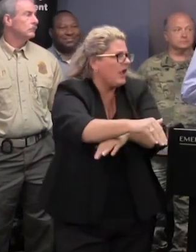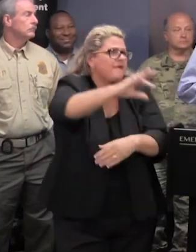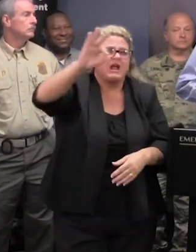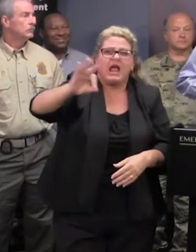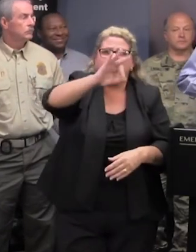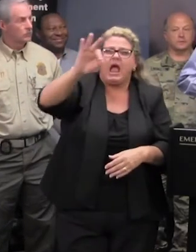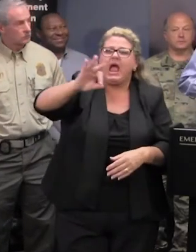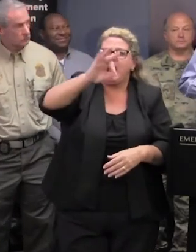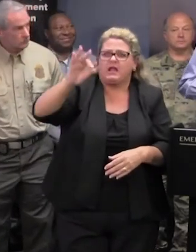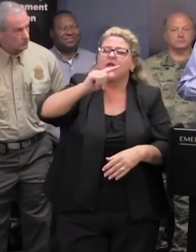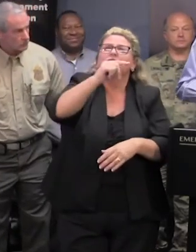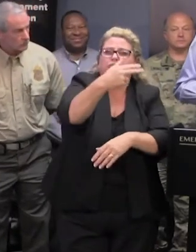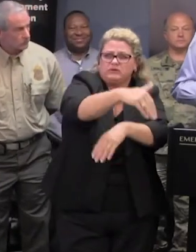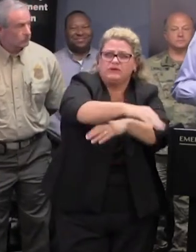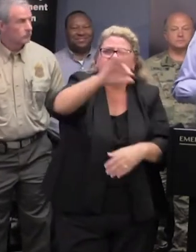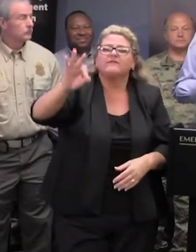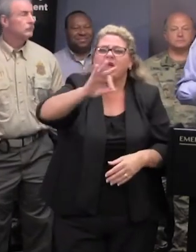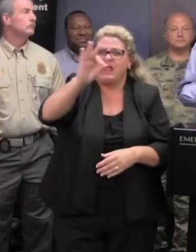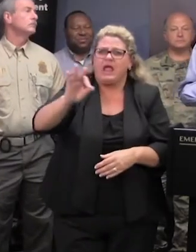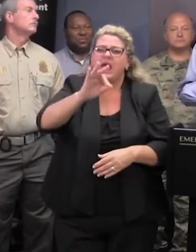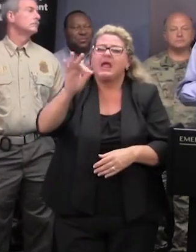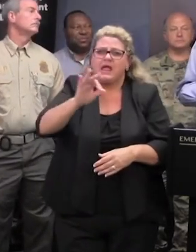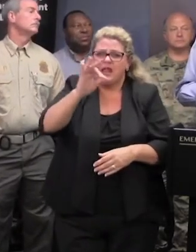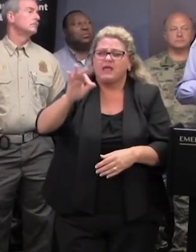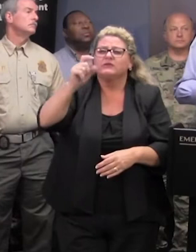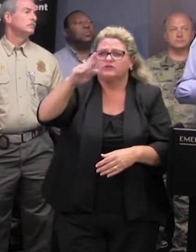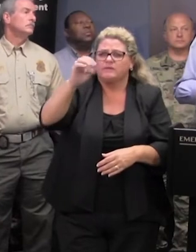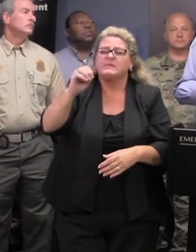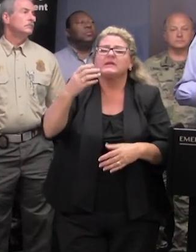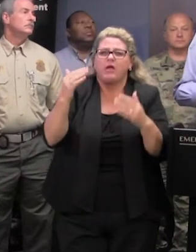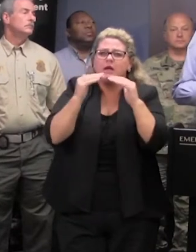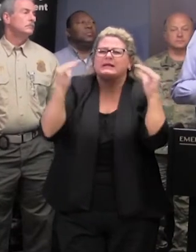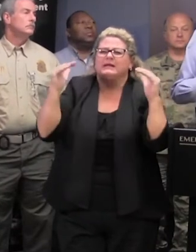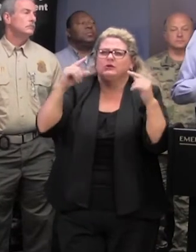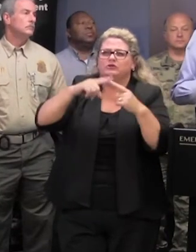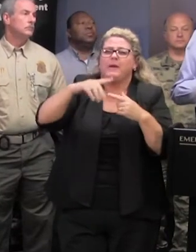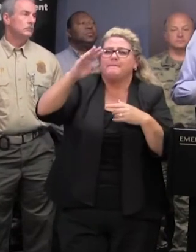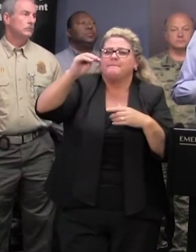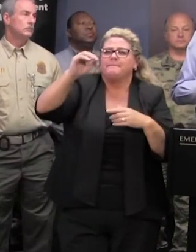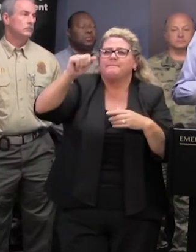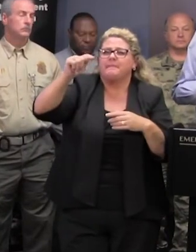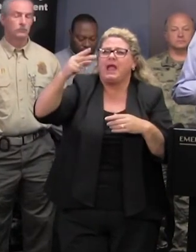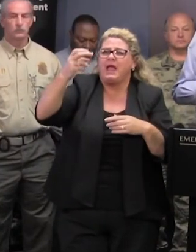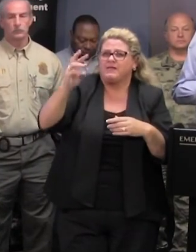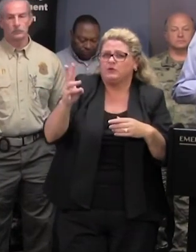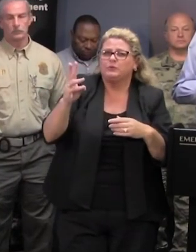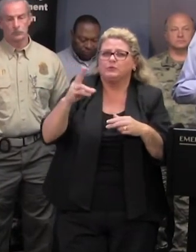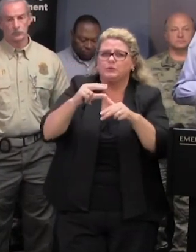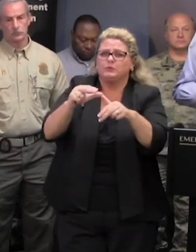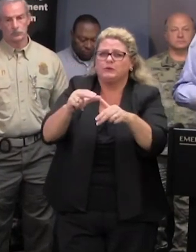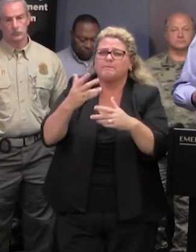late thursday friday and it'll be at a level similar to matthew may be a little